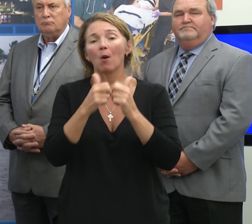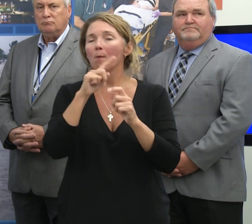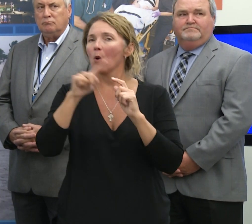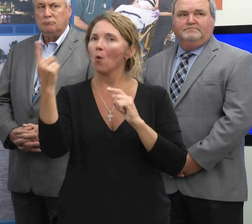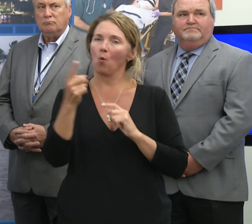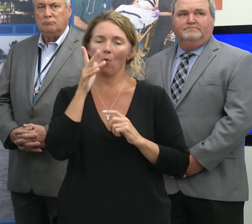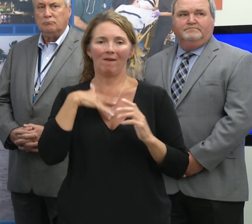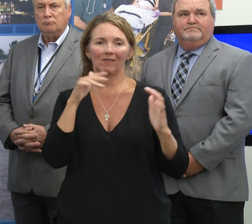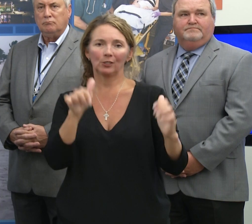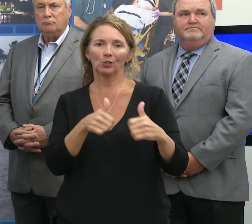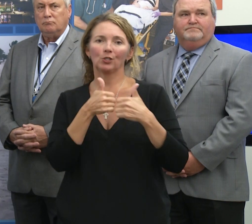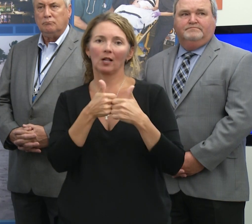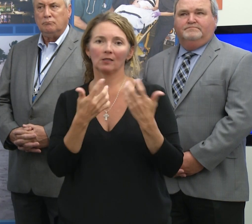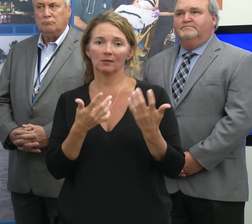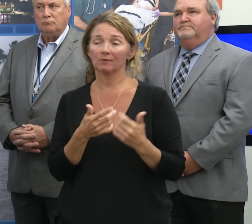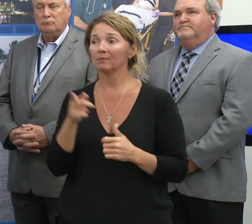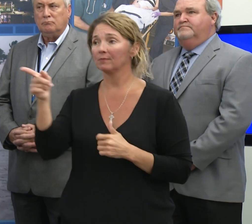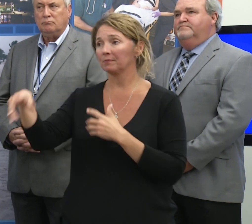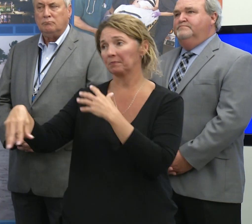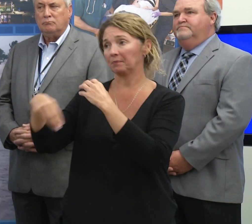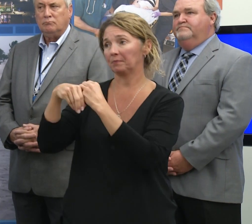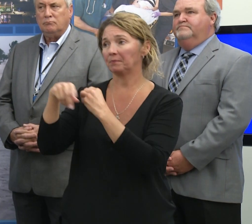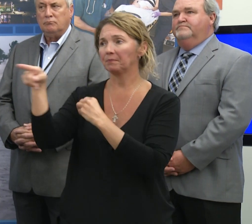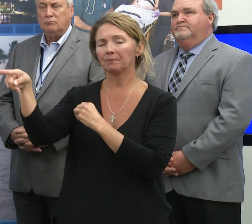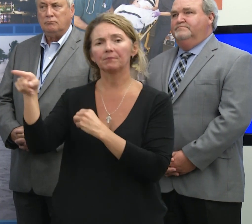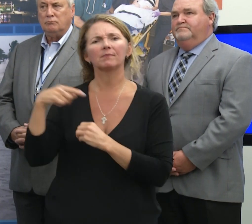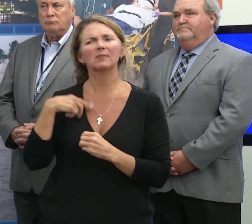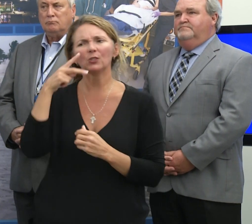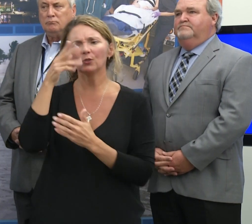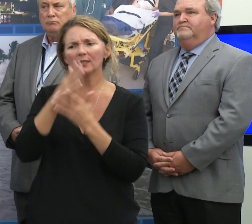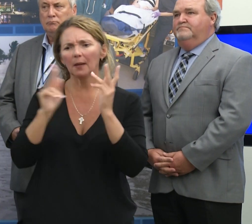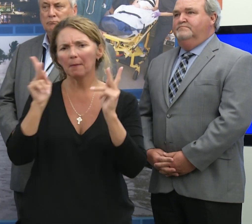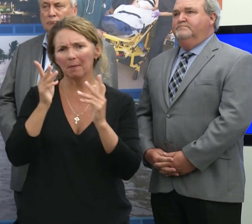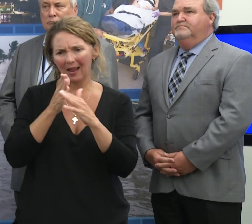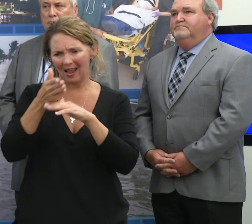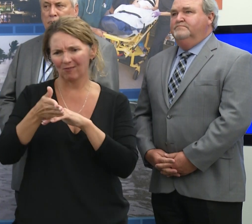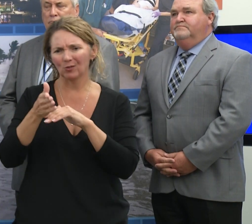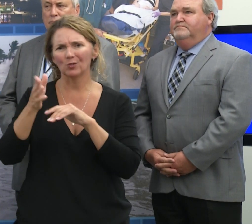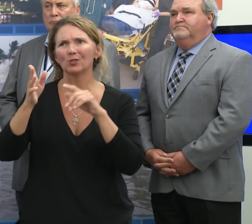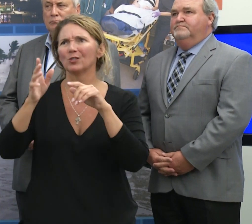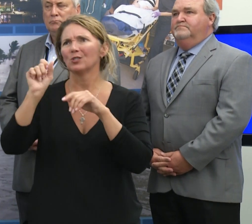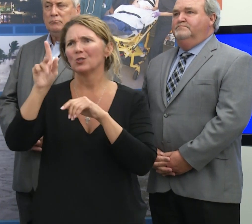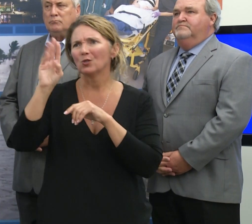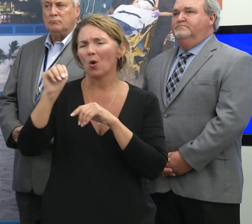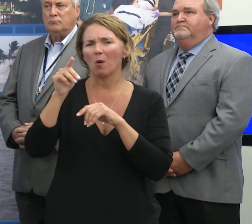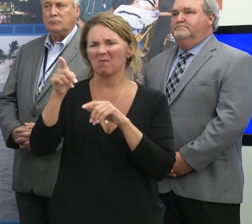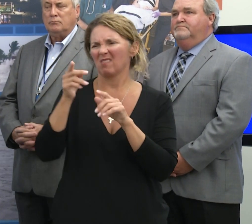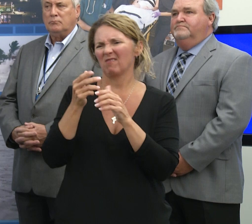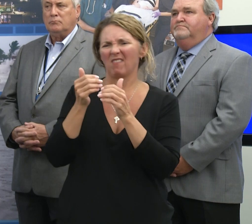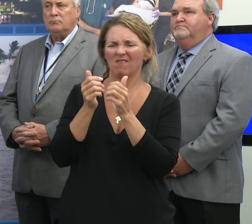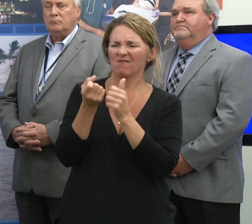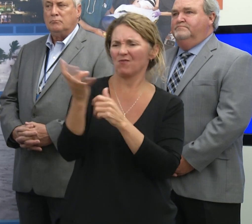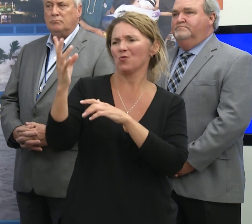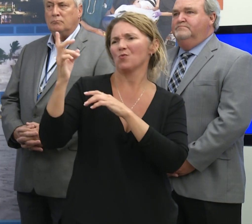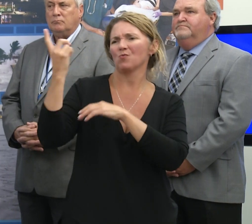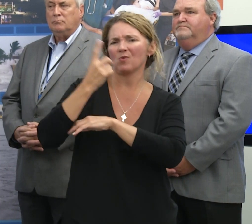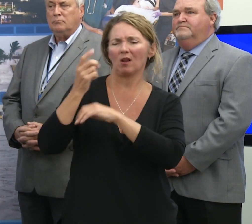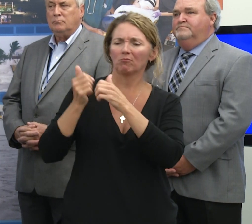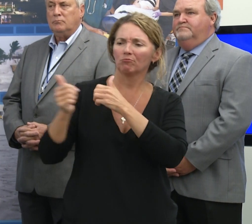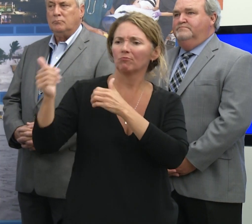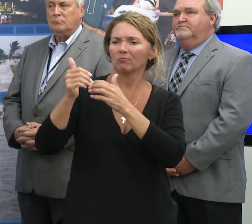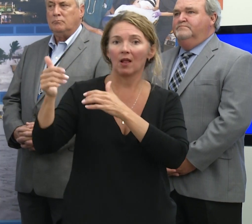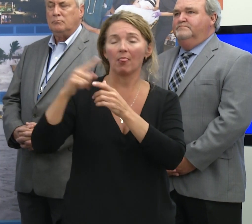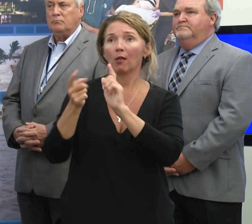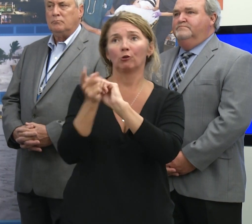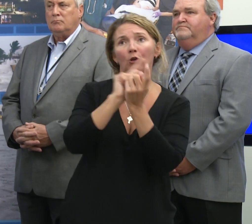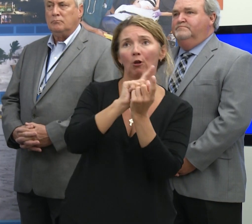to be challenges. Yeah. Anecdotally, I saw a lot of people after the storm saying, you know, the model, a couple days out, had it come in right out of Tampa Bay, and then it